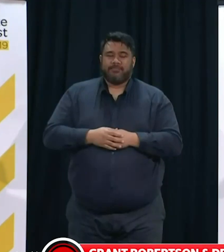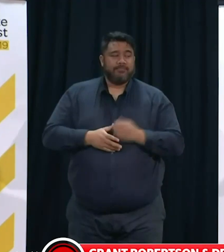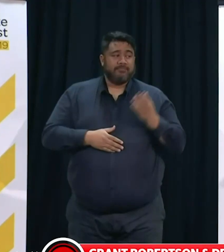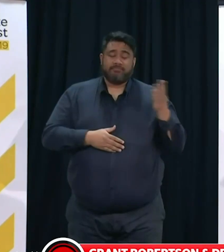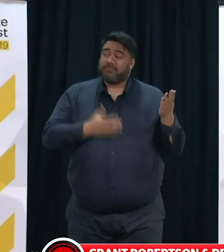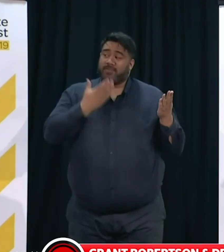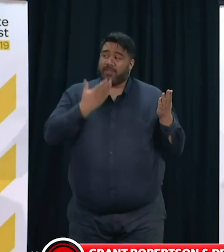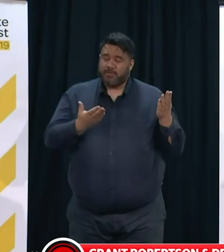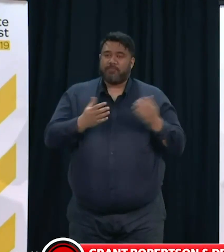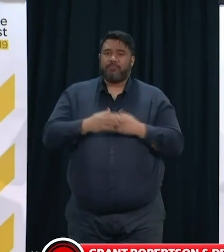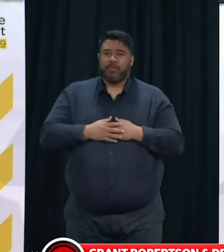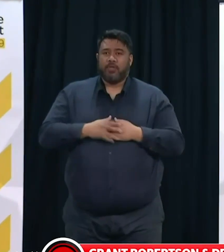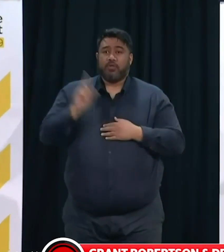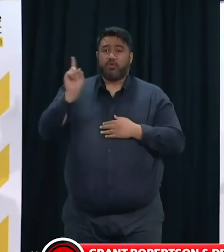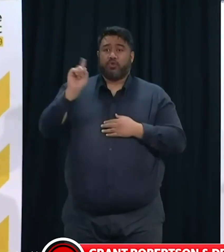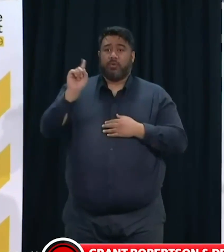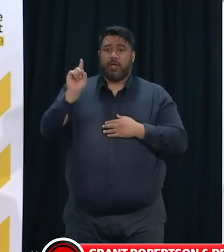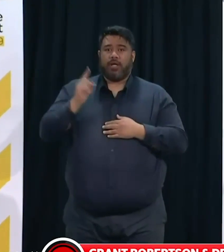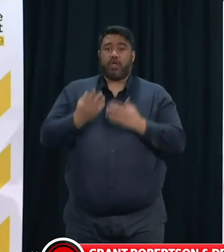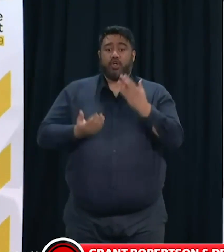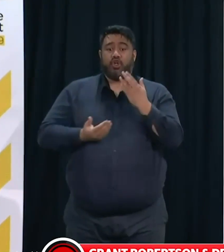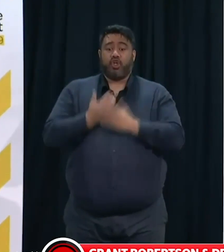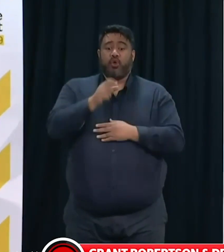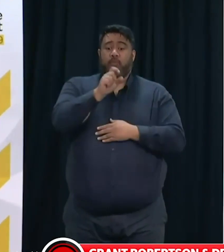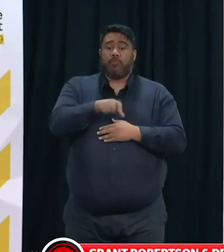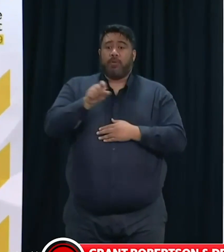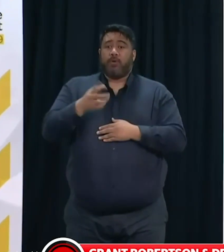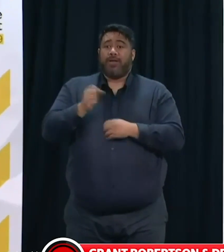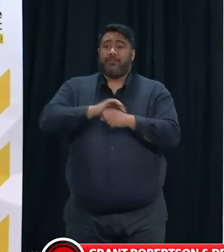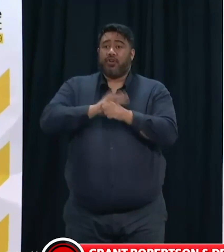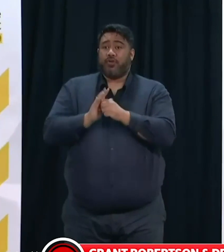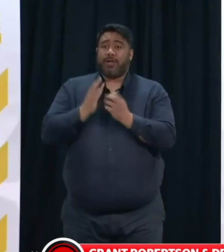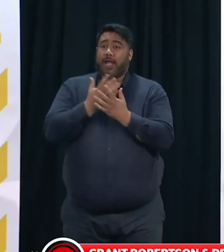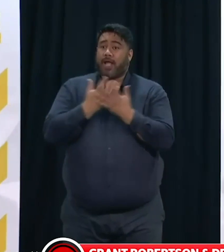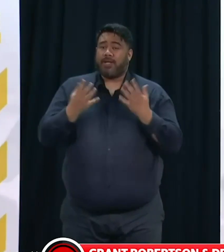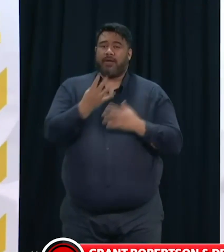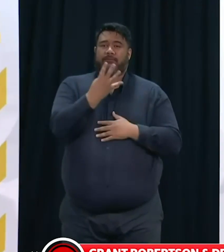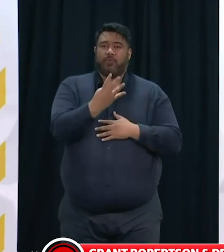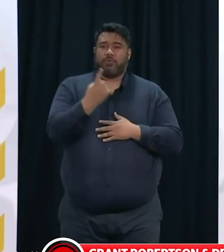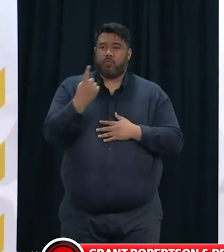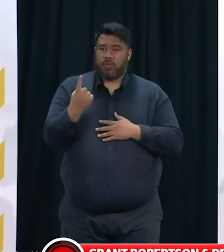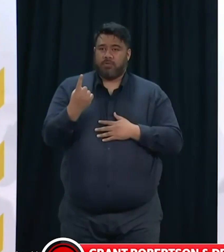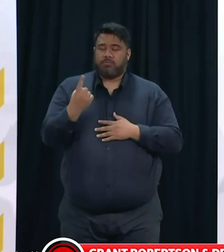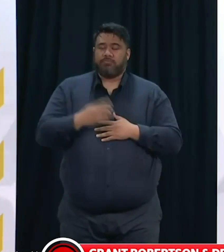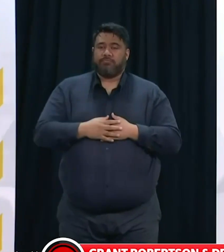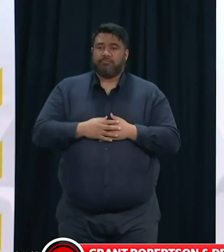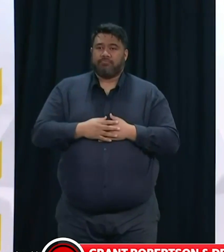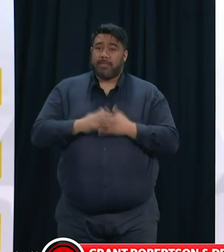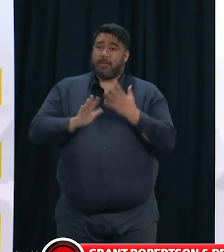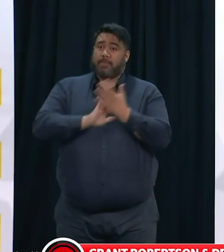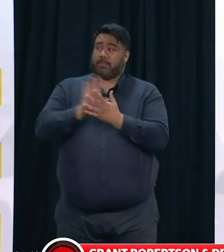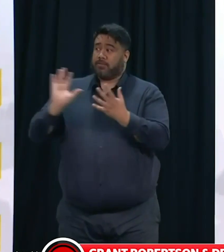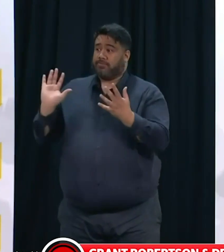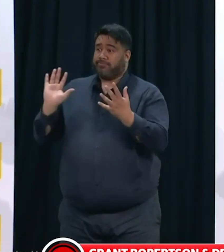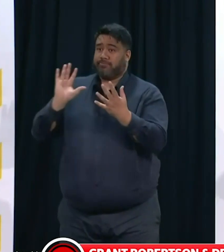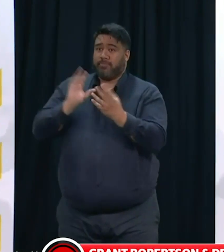So today I can report there are 41 new positive cases of COVID-19 in the community. So our total number of confirmed cases